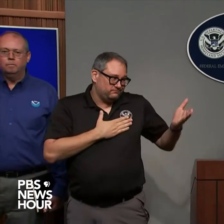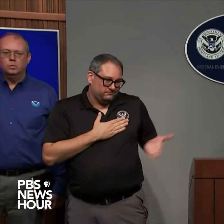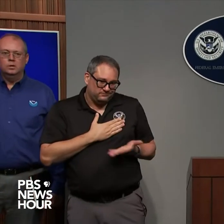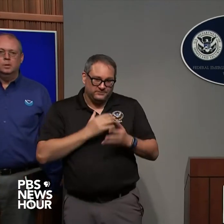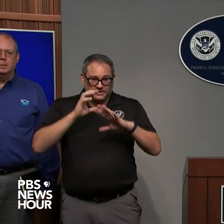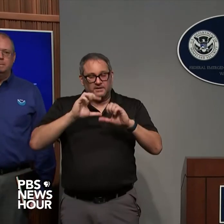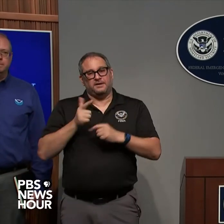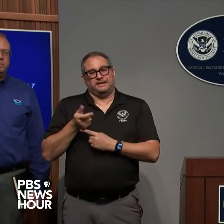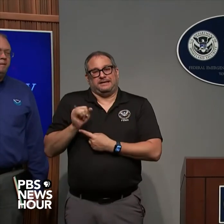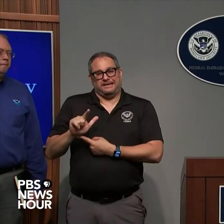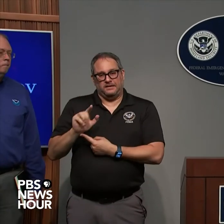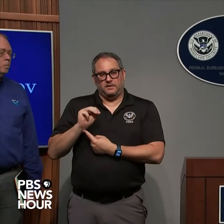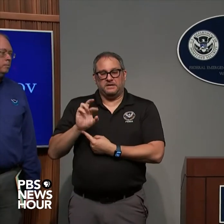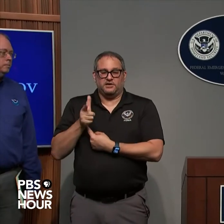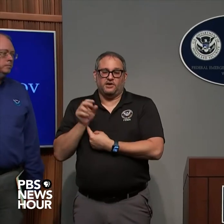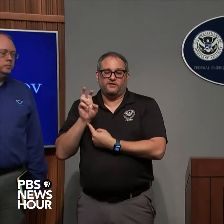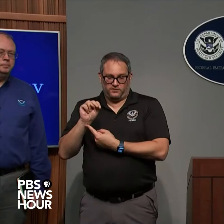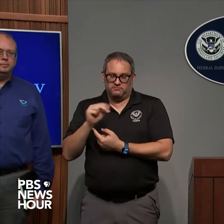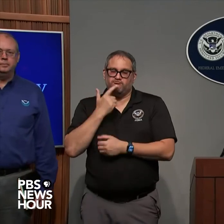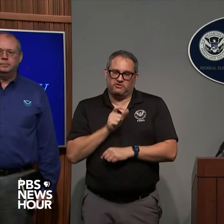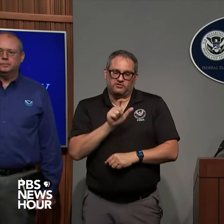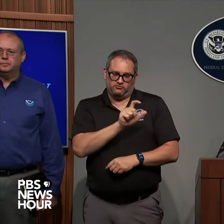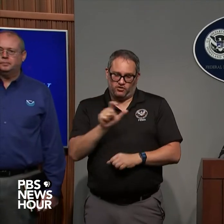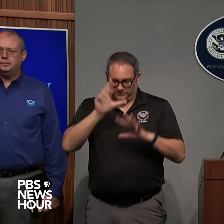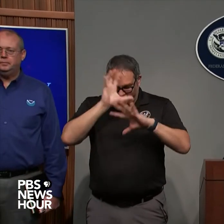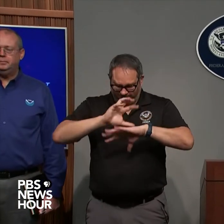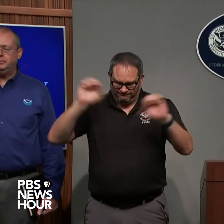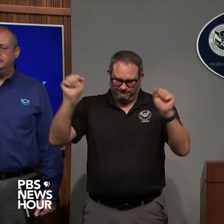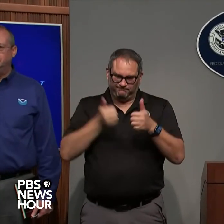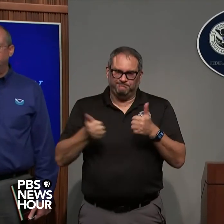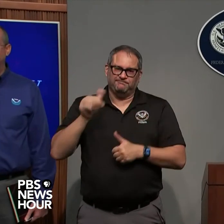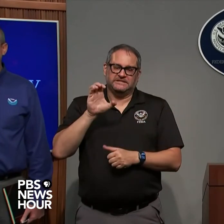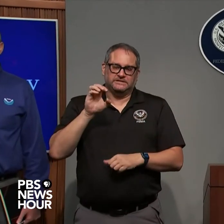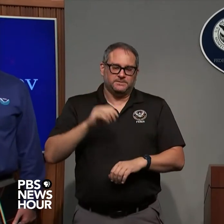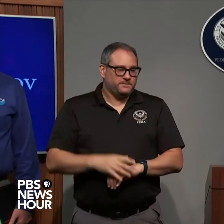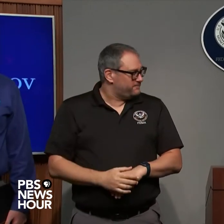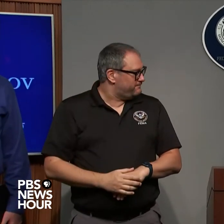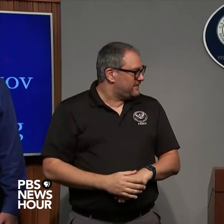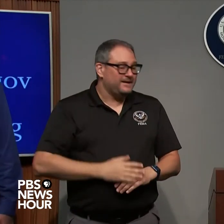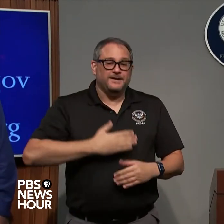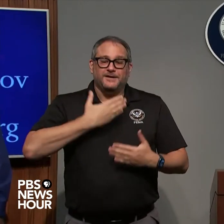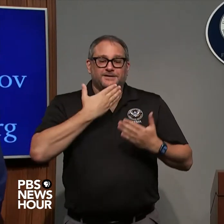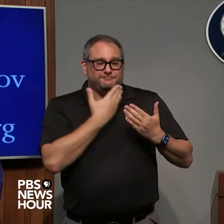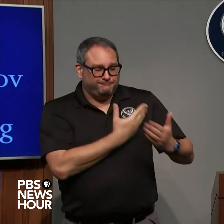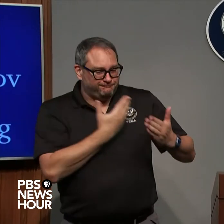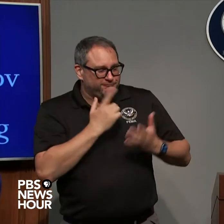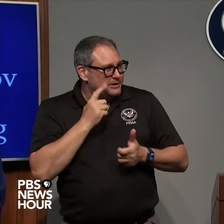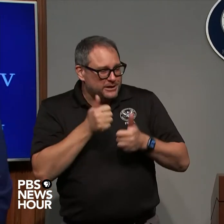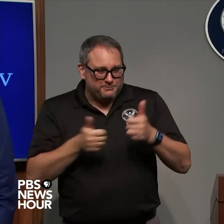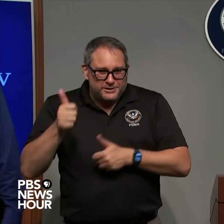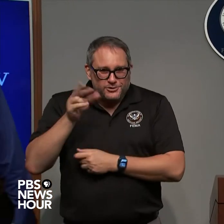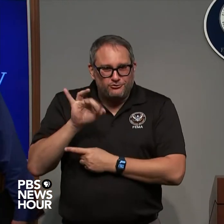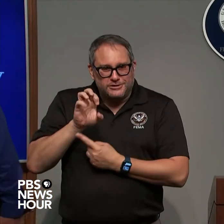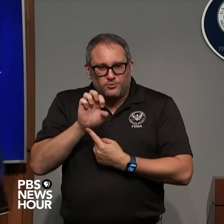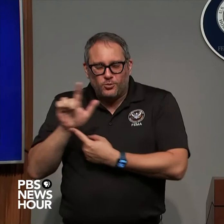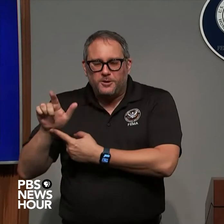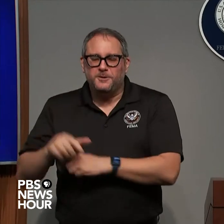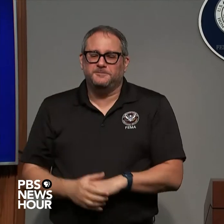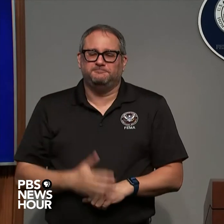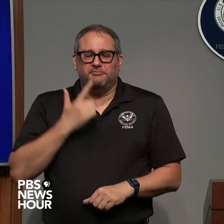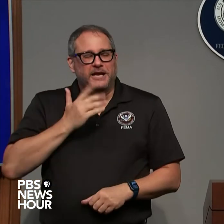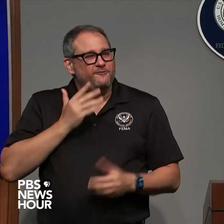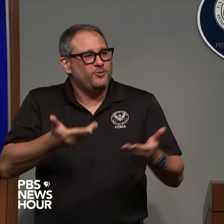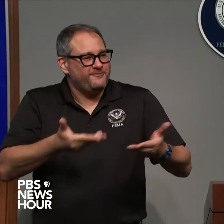thank you so much Administrator Criswell for inviting me to join you